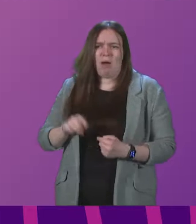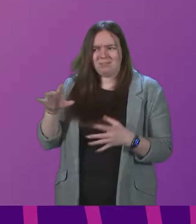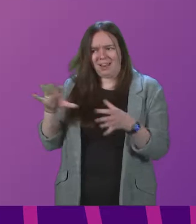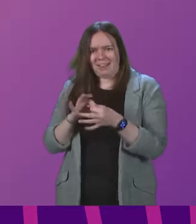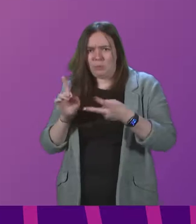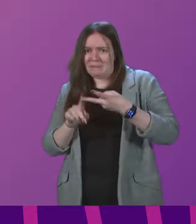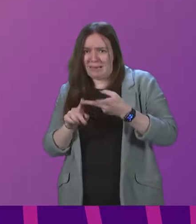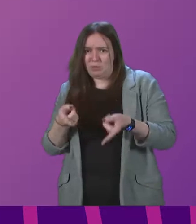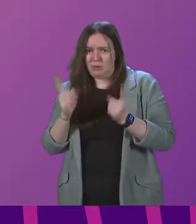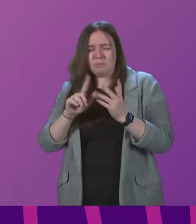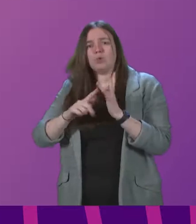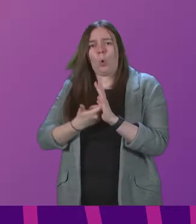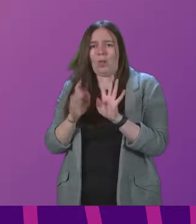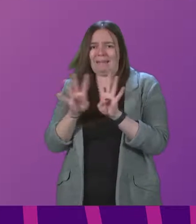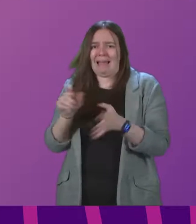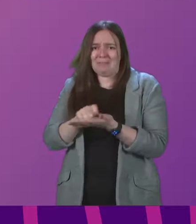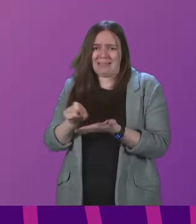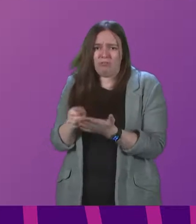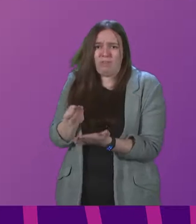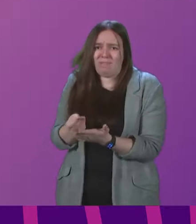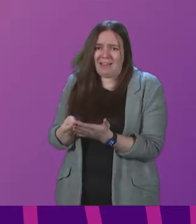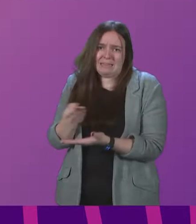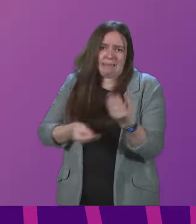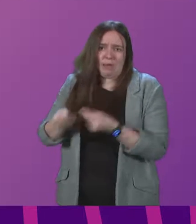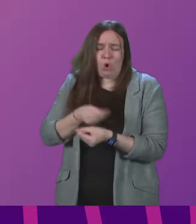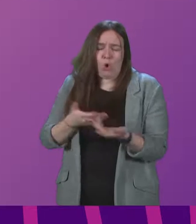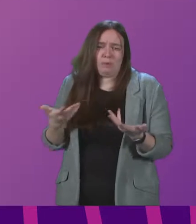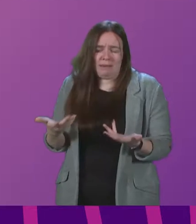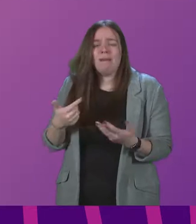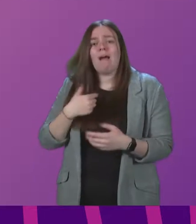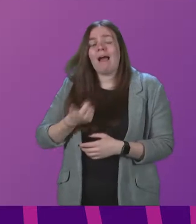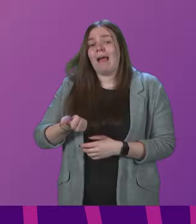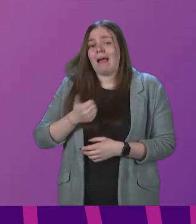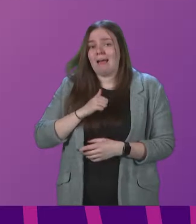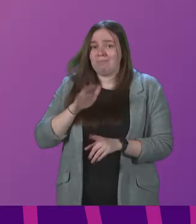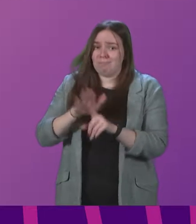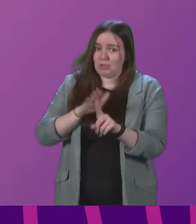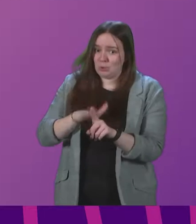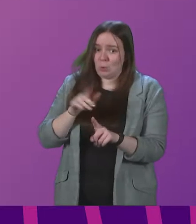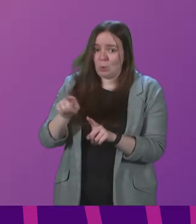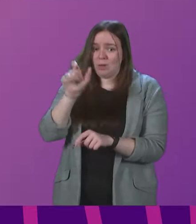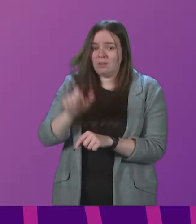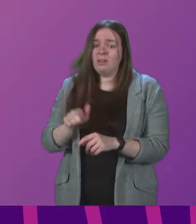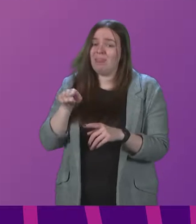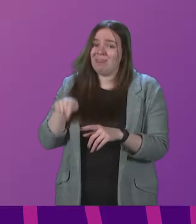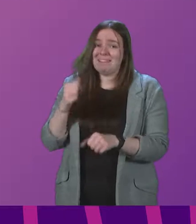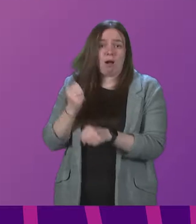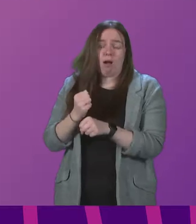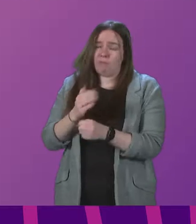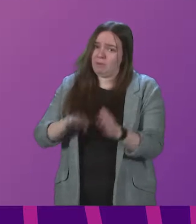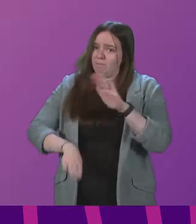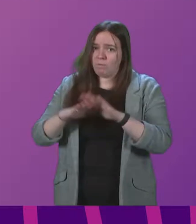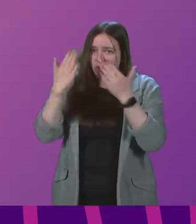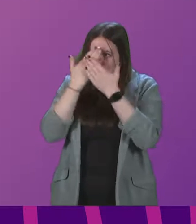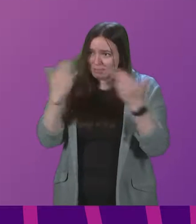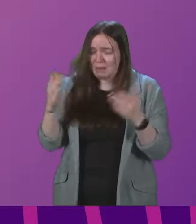Minister or the Cabinet Secretary for Finance and Economy. And I would assure the Member and Parliament that this Government has absolute respect for all of